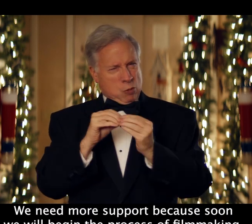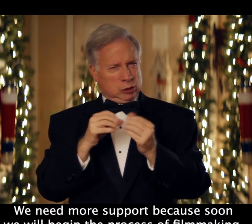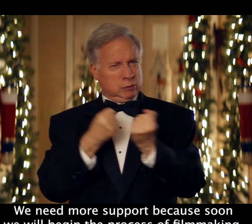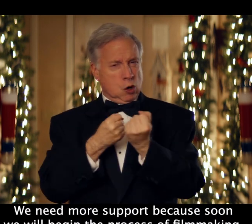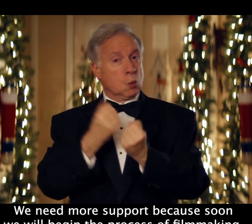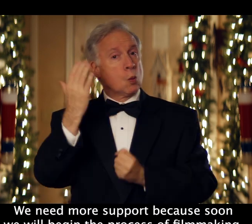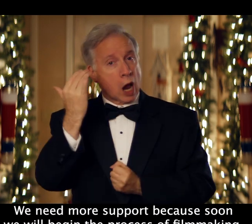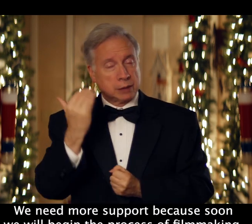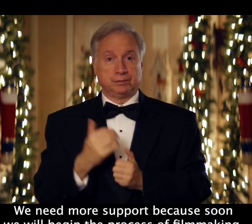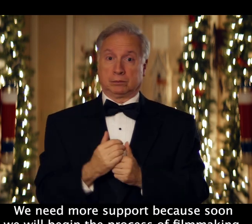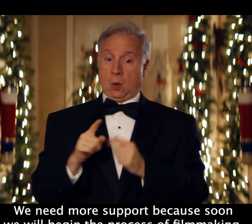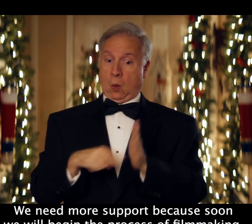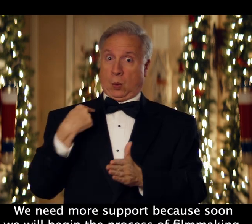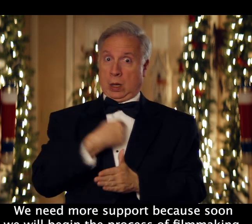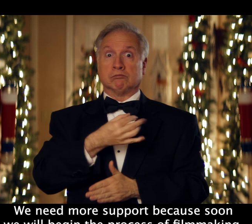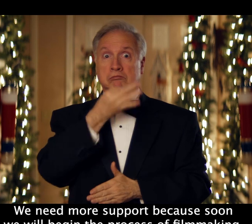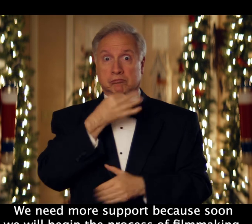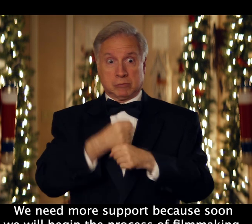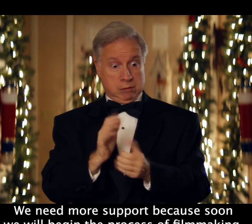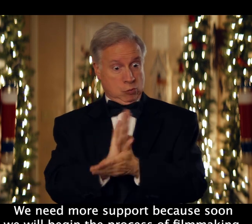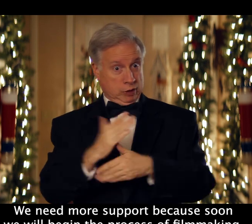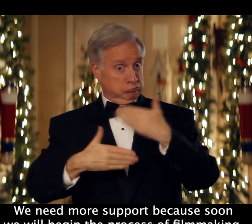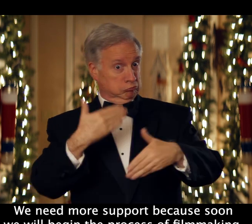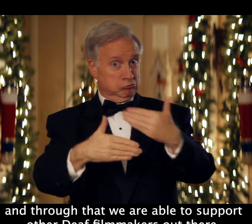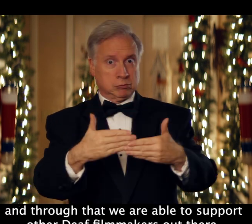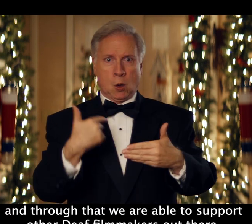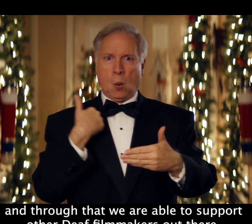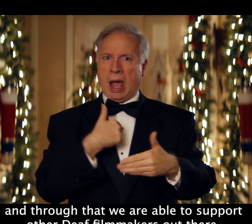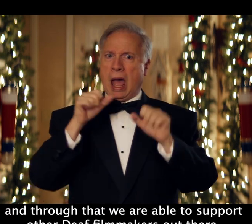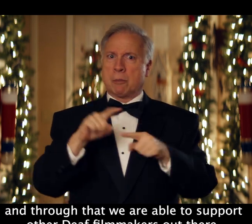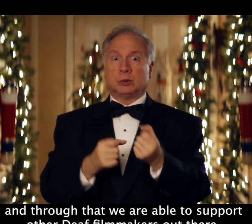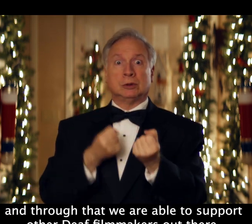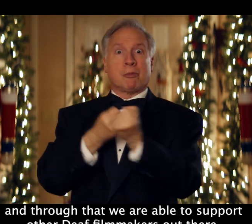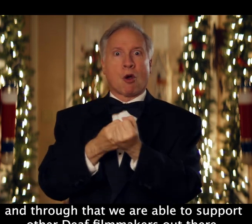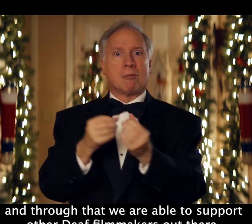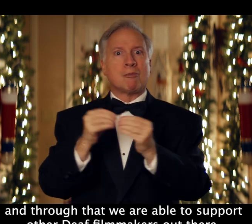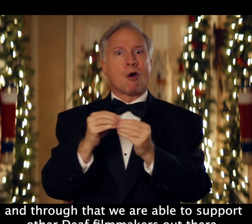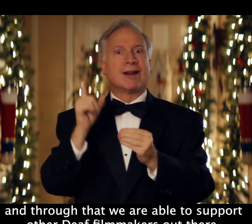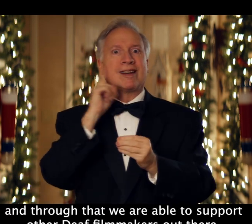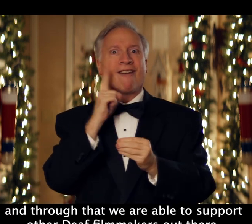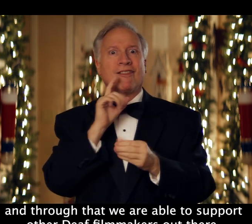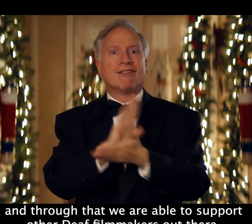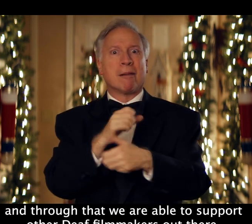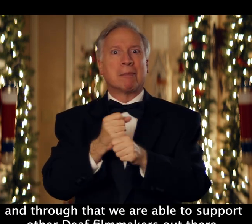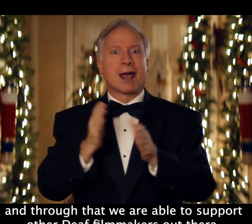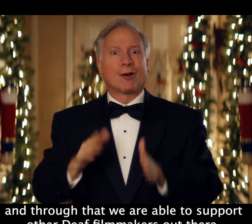support because soon we will begin the process of filmmaking, and through that we are able to support other Deaf filmmakers